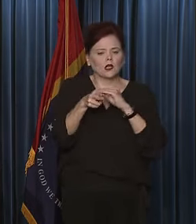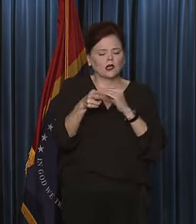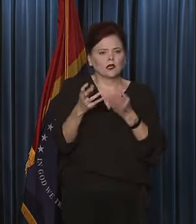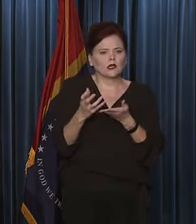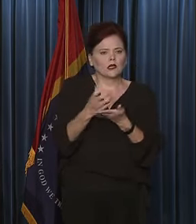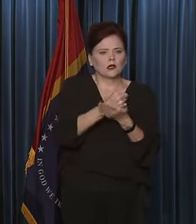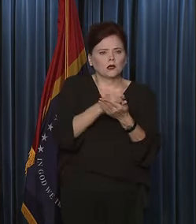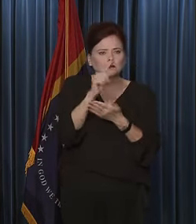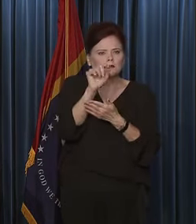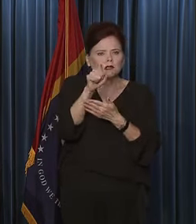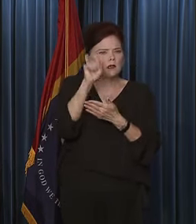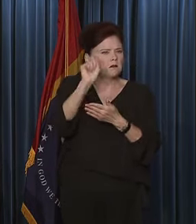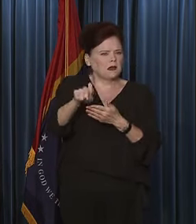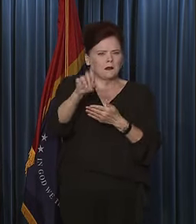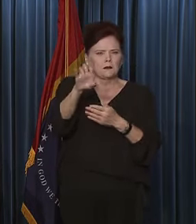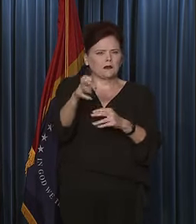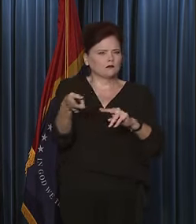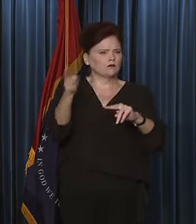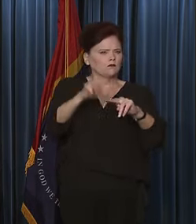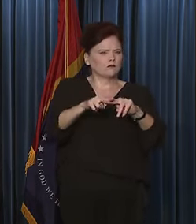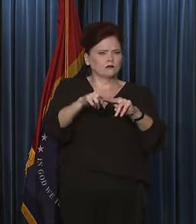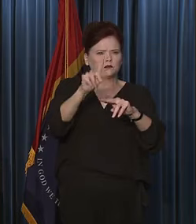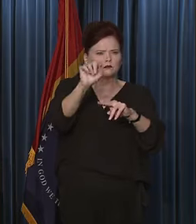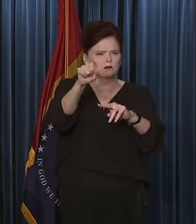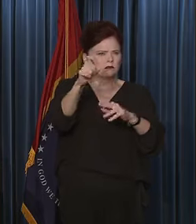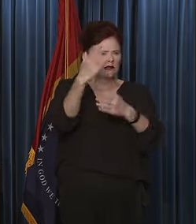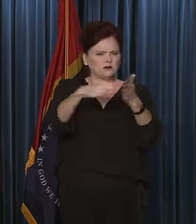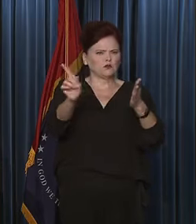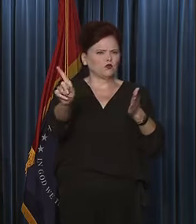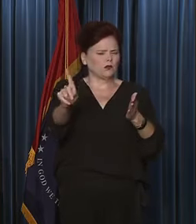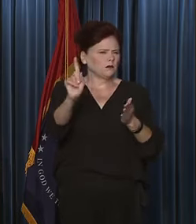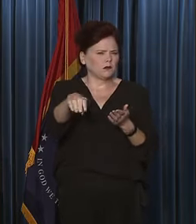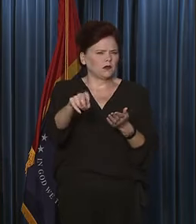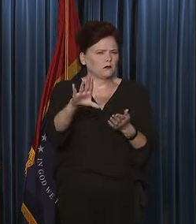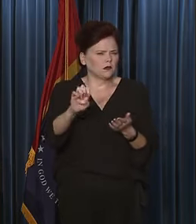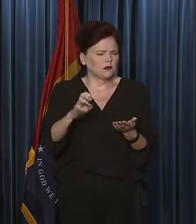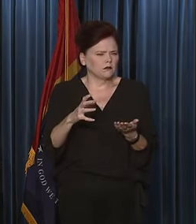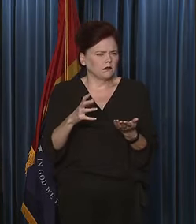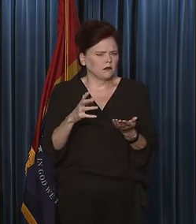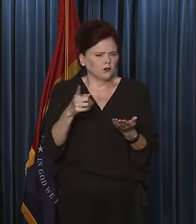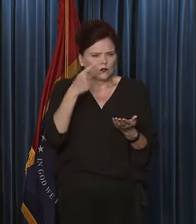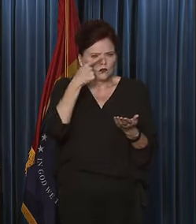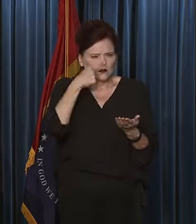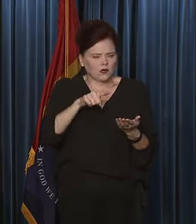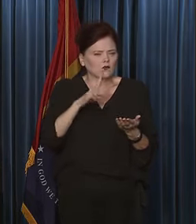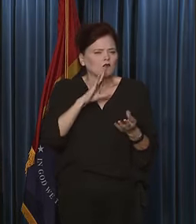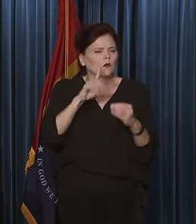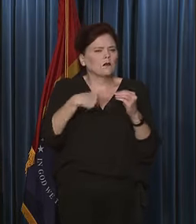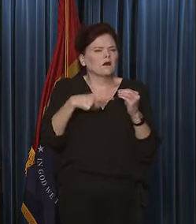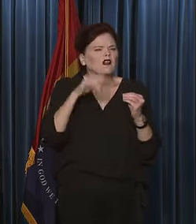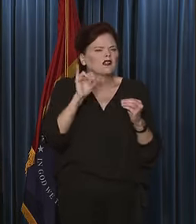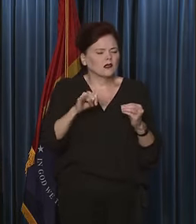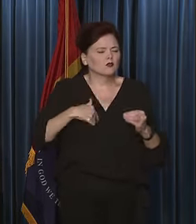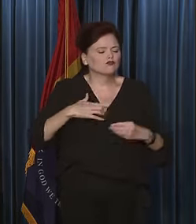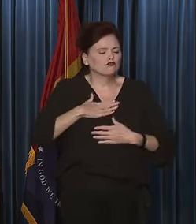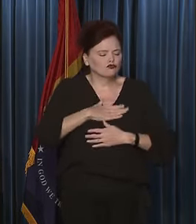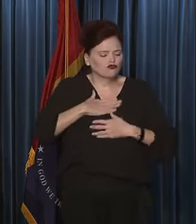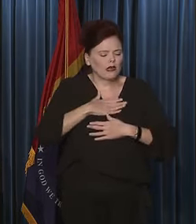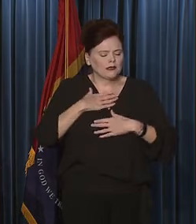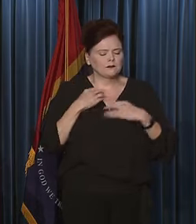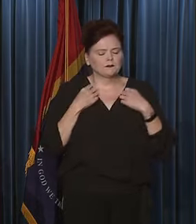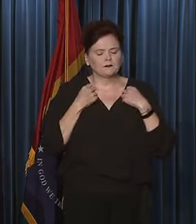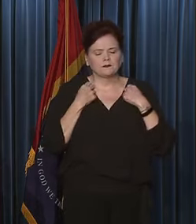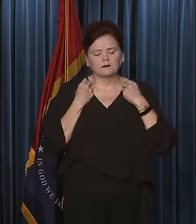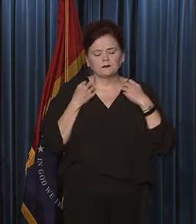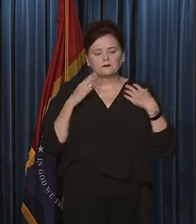has to be some raises of taxes for somebody. And if you wouldn't mind speaking to that, Governor, I appreciate it. Yeah, so